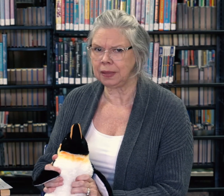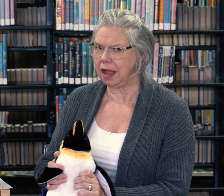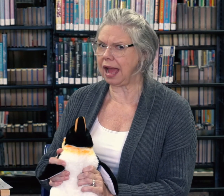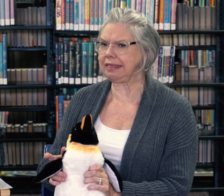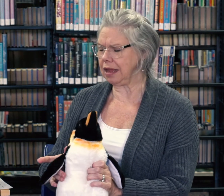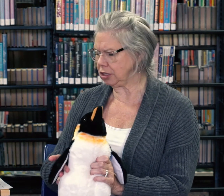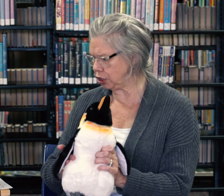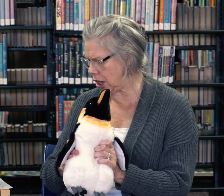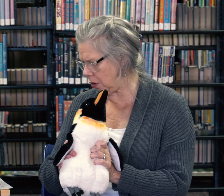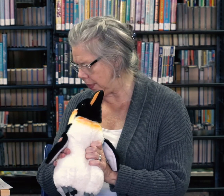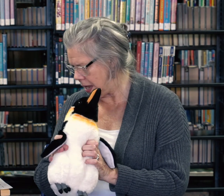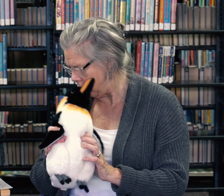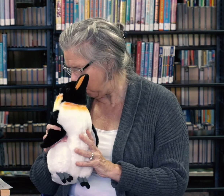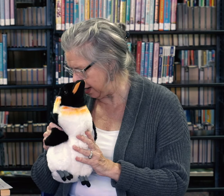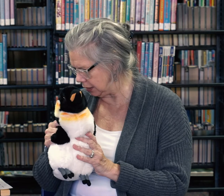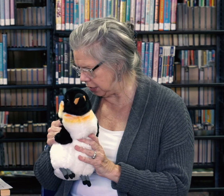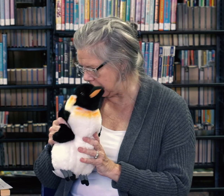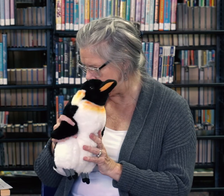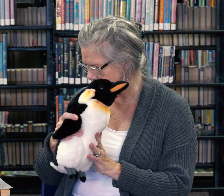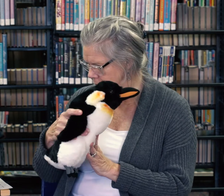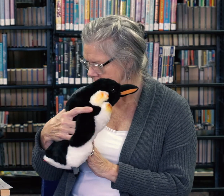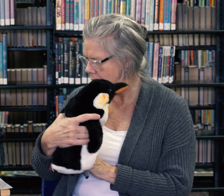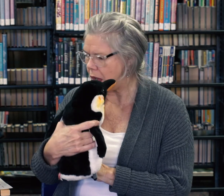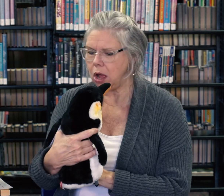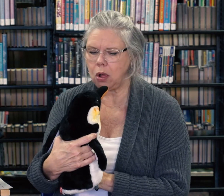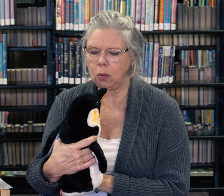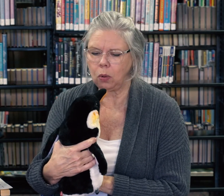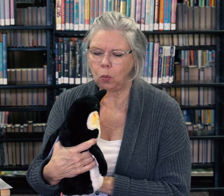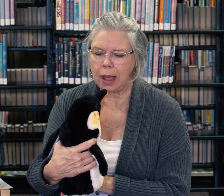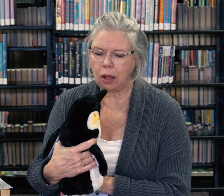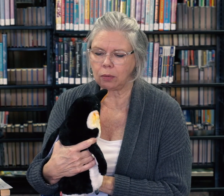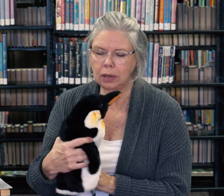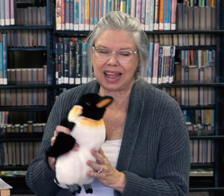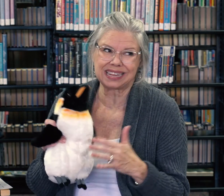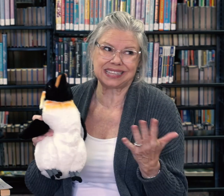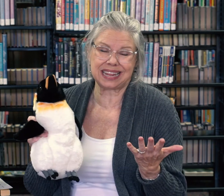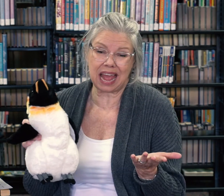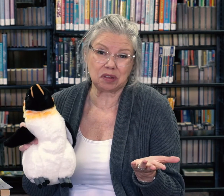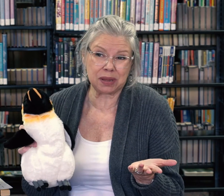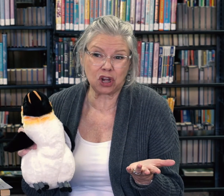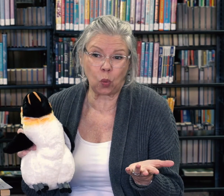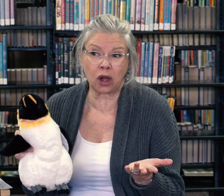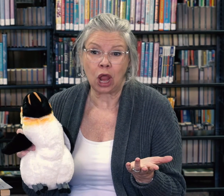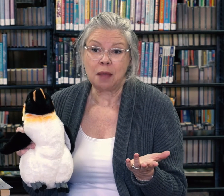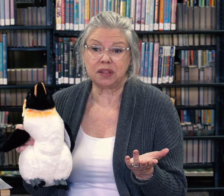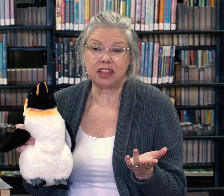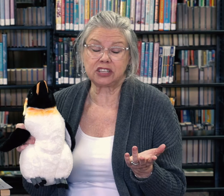I think so. What else do they do? Oh, well, like I said, they have to be near water. But there's